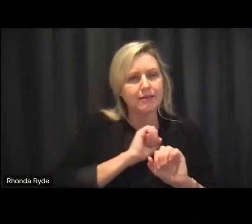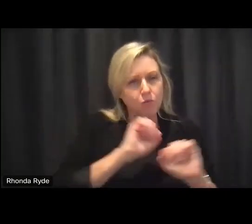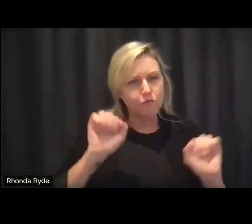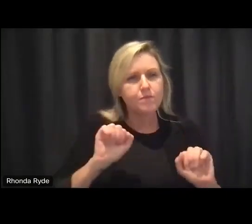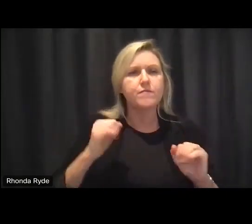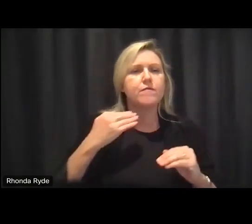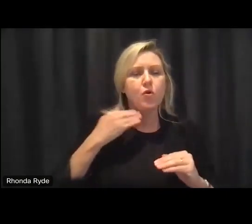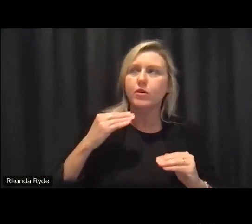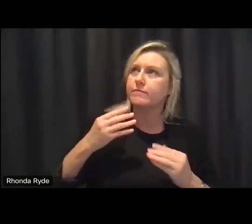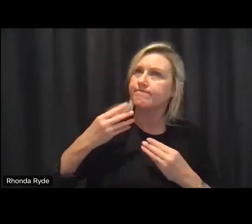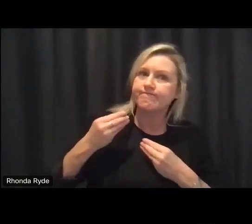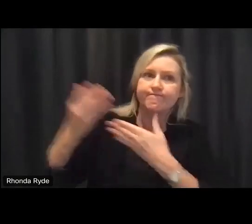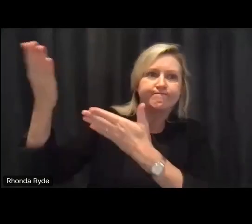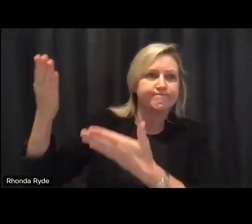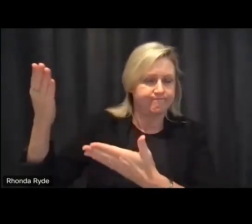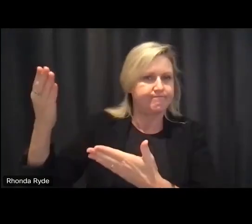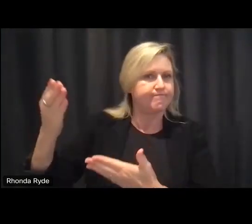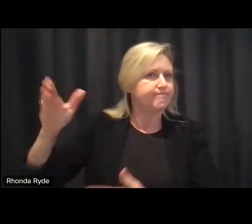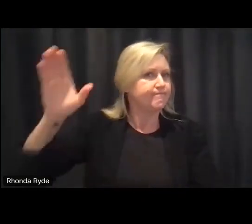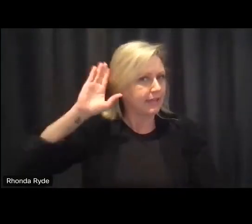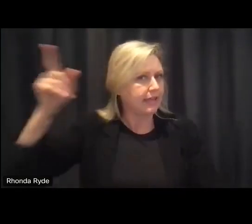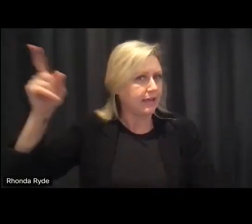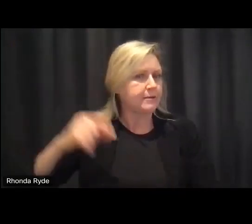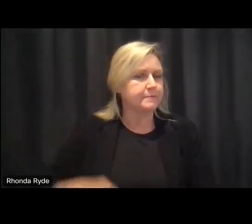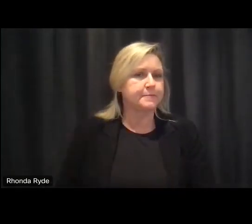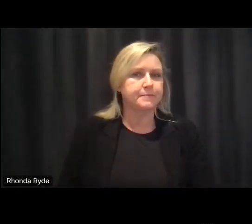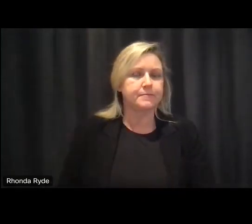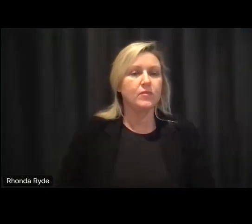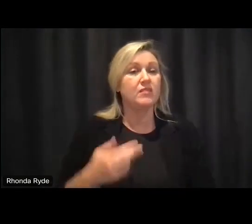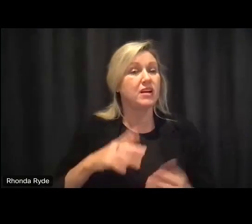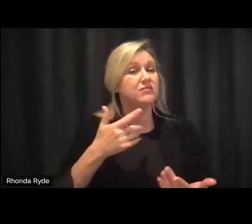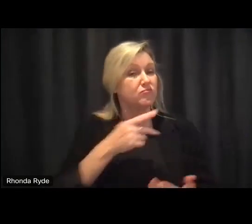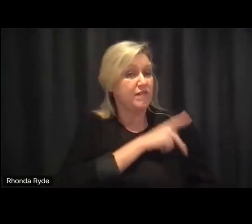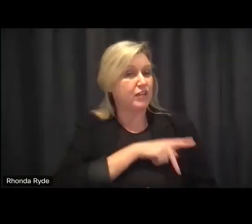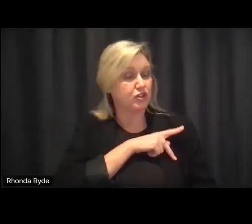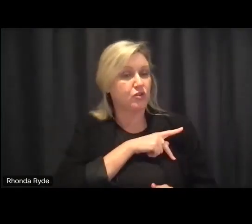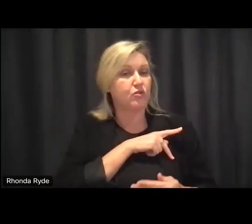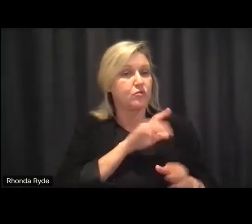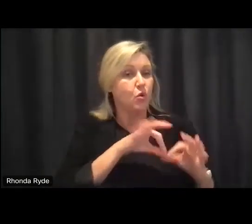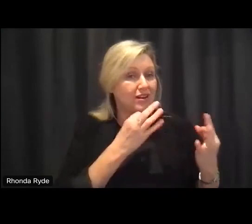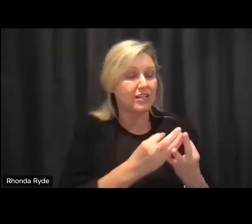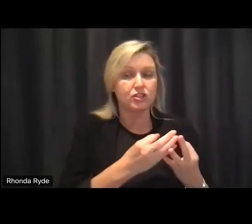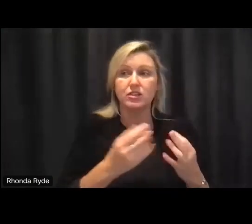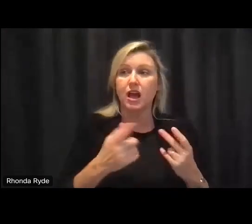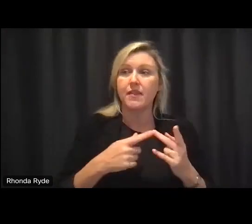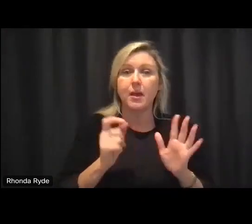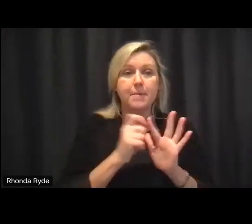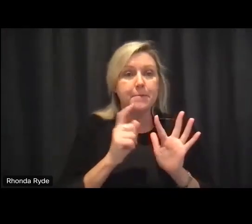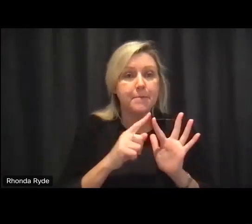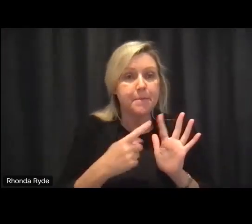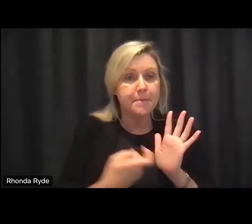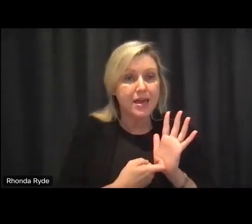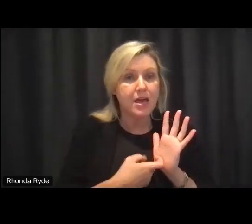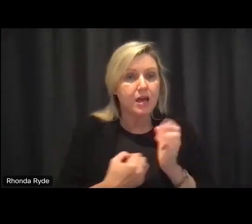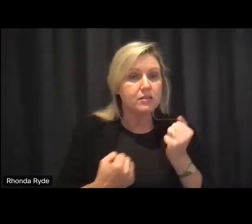um uh the the formal funded organizations but also the peer support and family supports that are